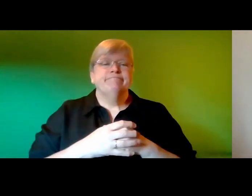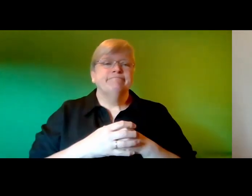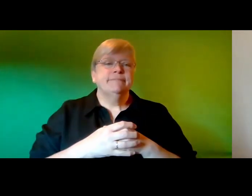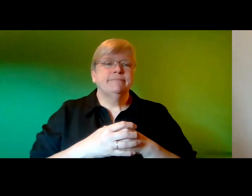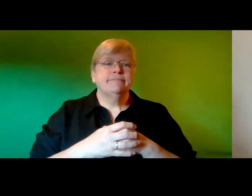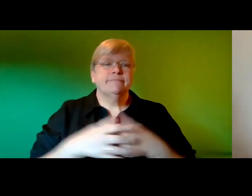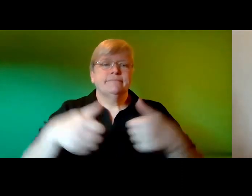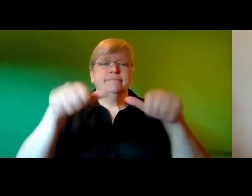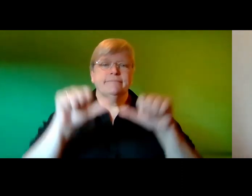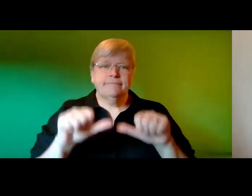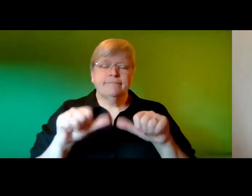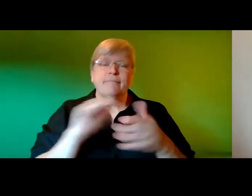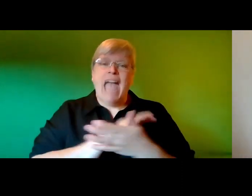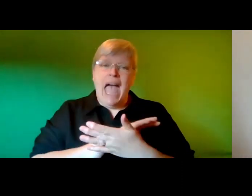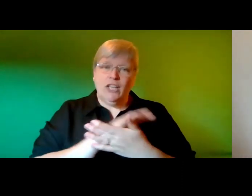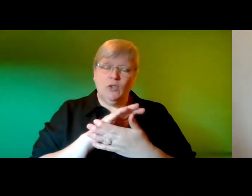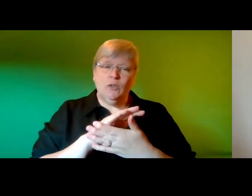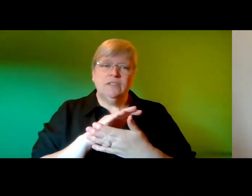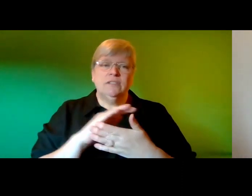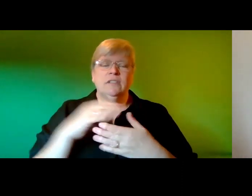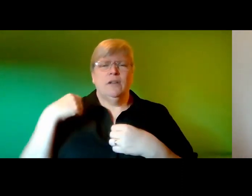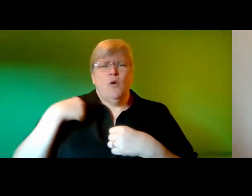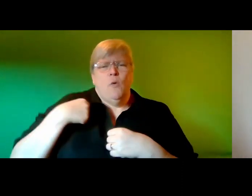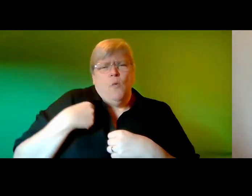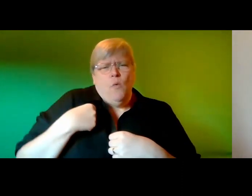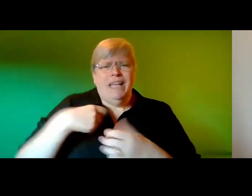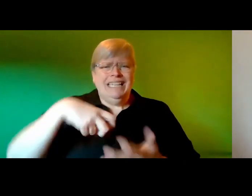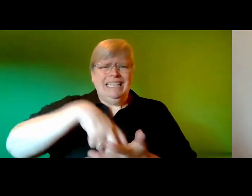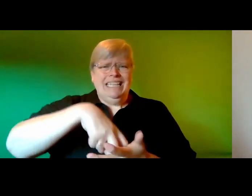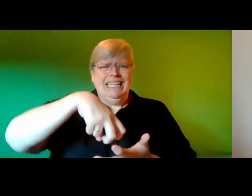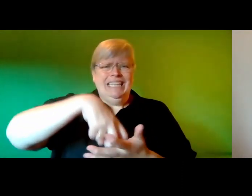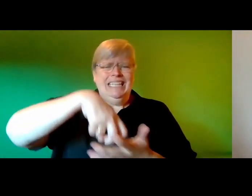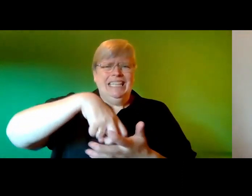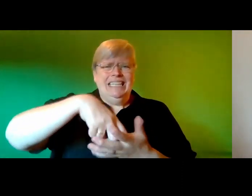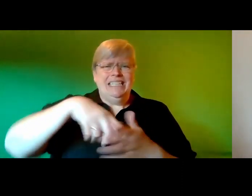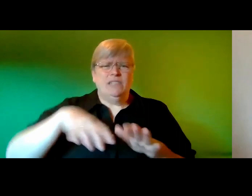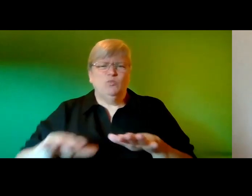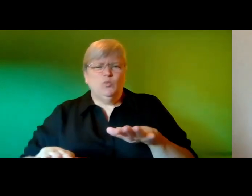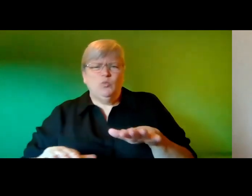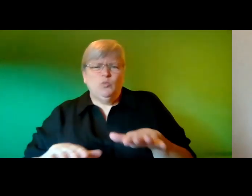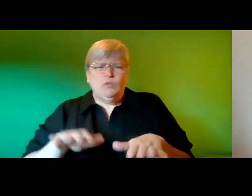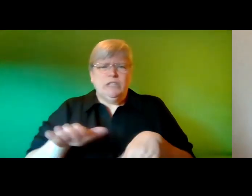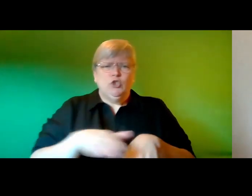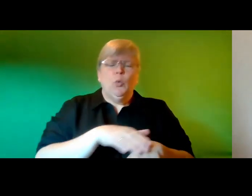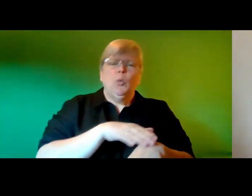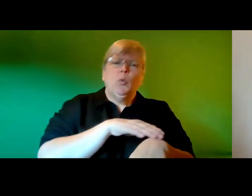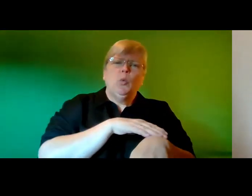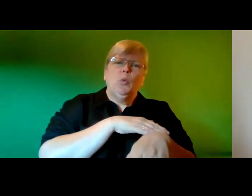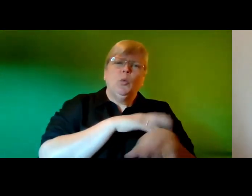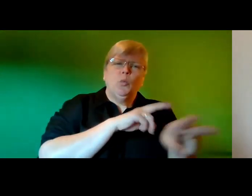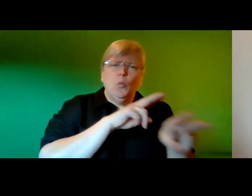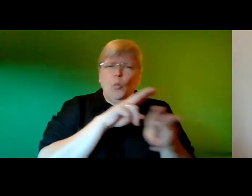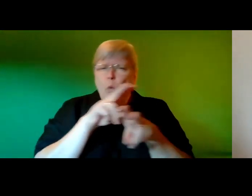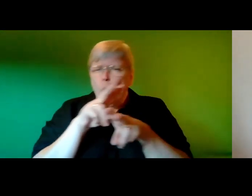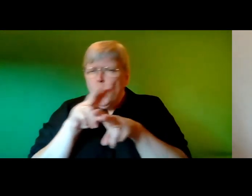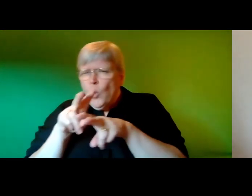second haiku arched back and bent knees moving slowly watching their gates